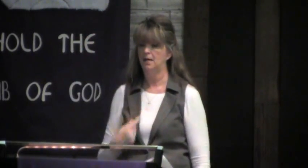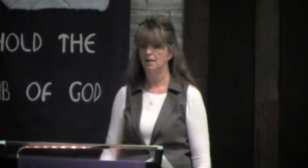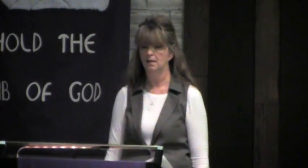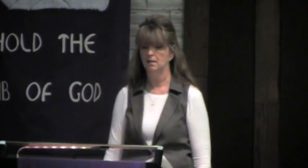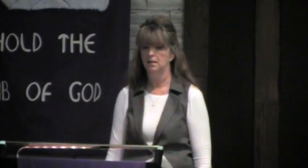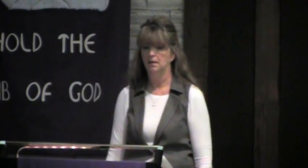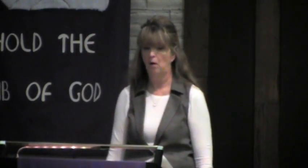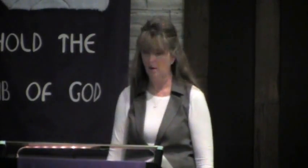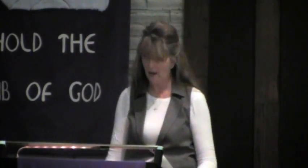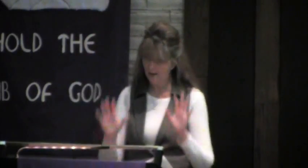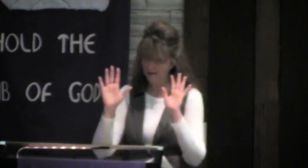torment me.